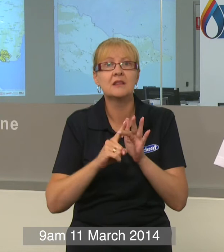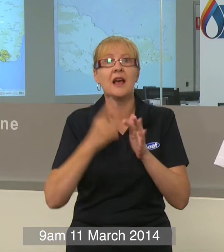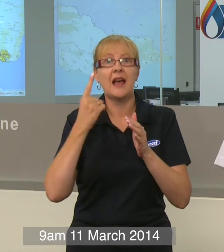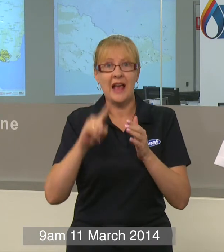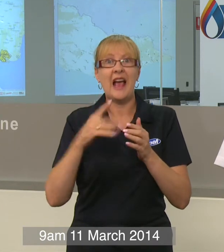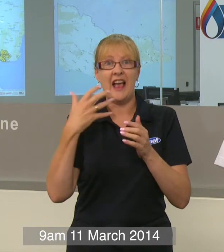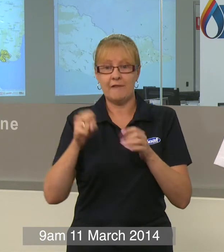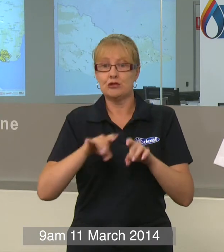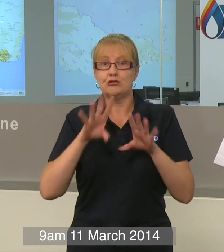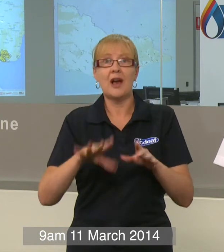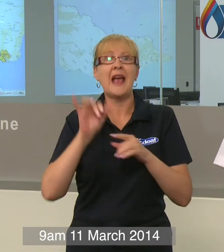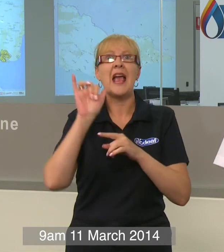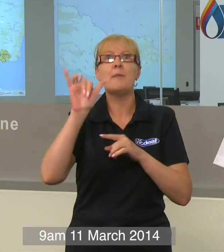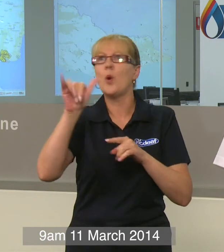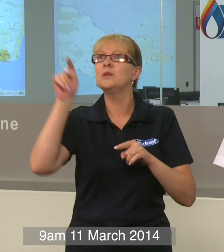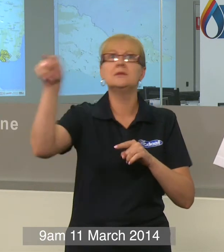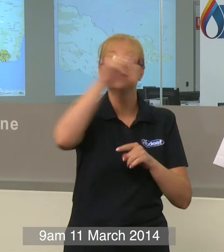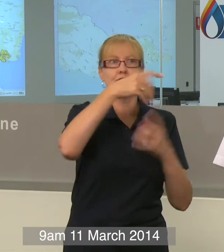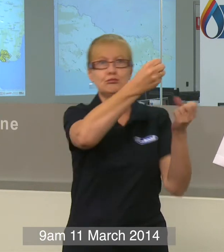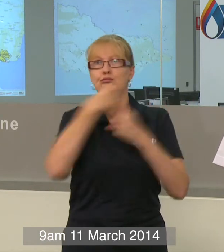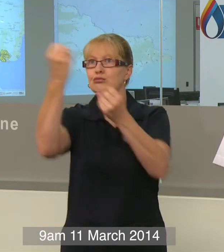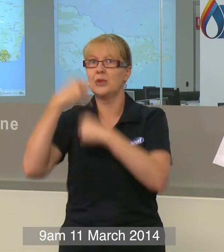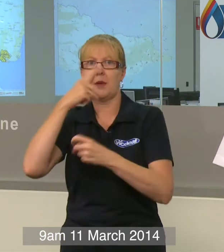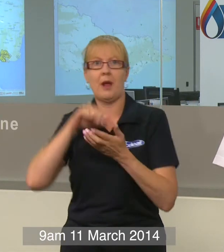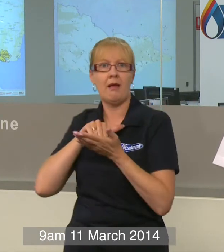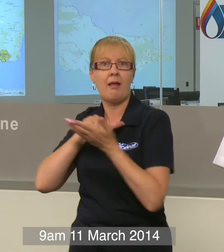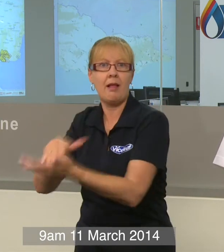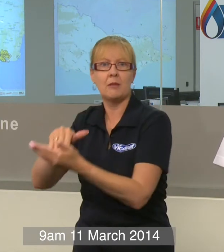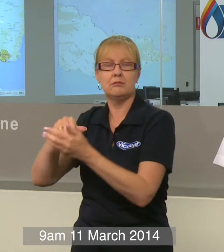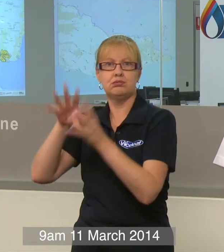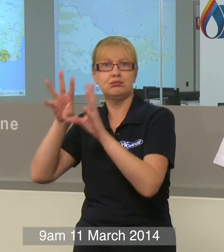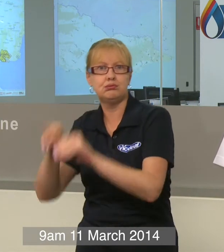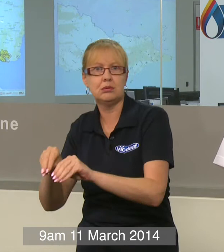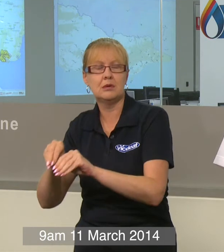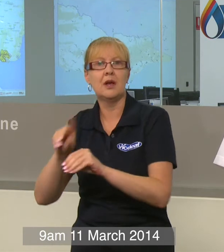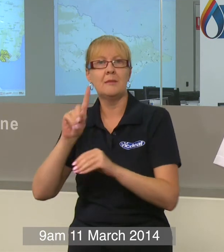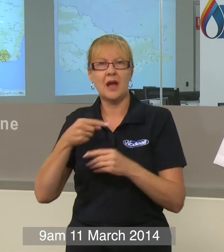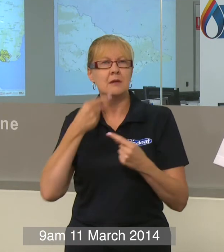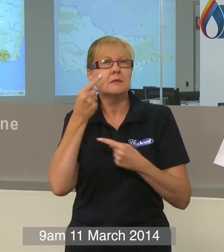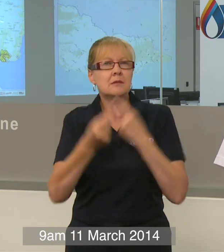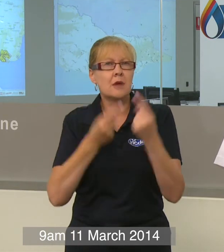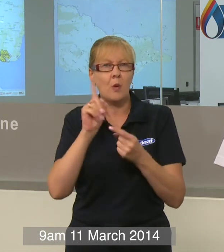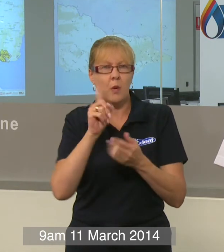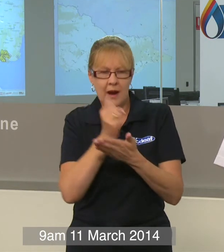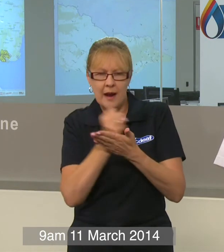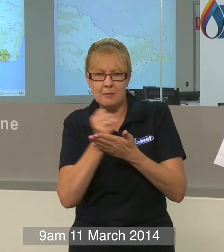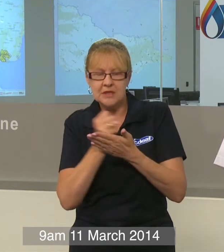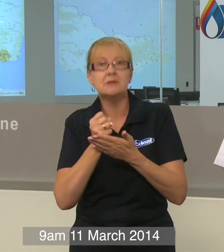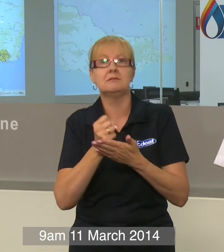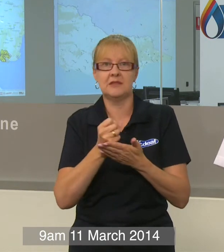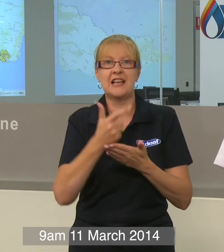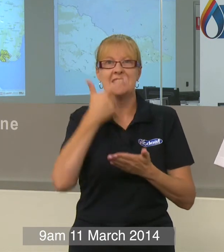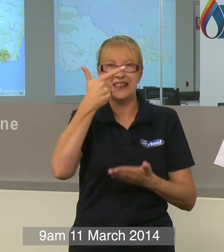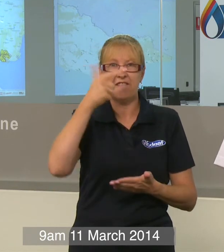airports across Australia. So it's a huge operation. The figures that were reported on Friday were 7,000